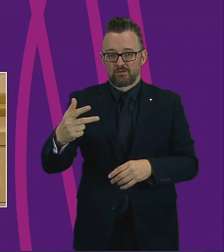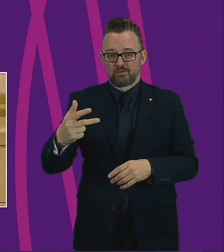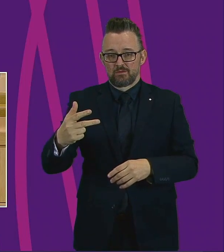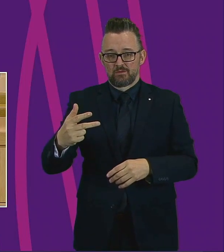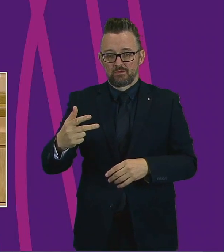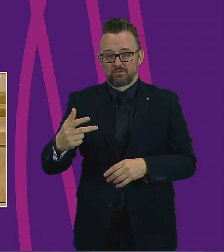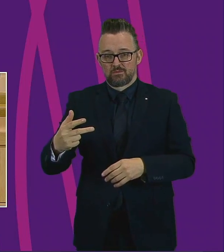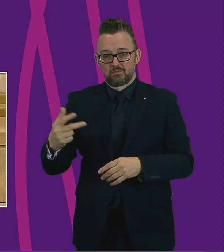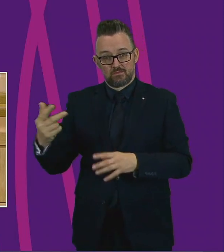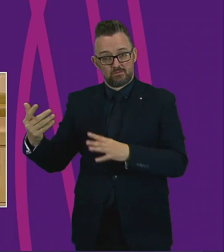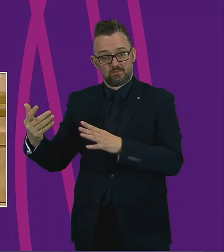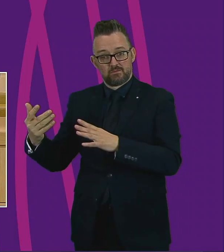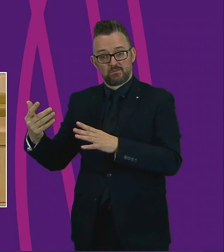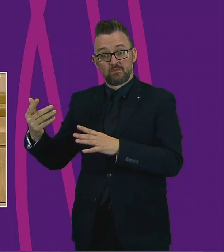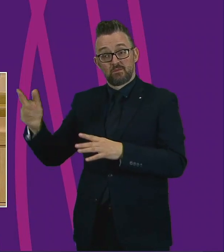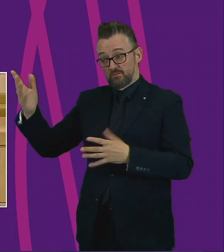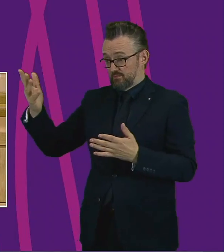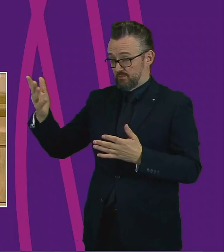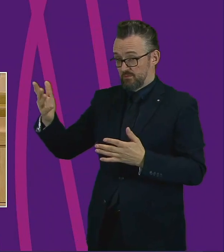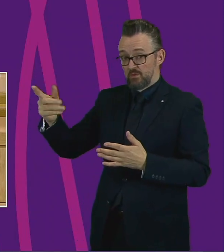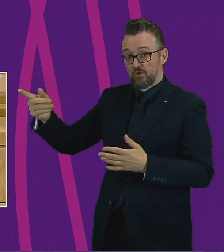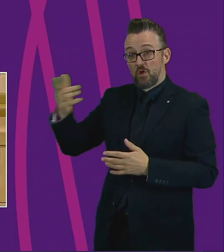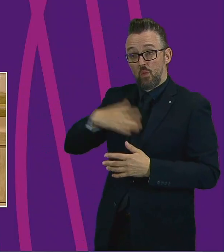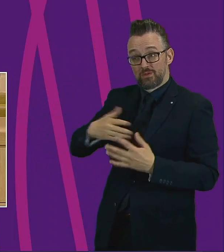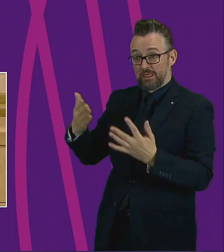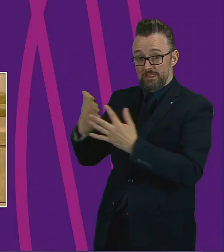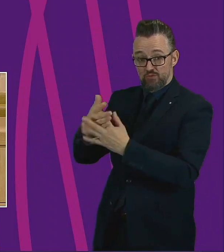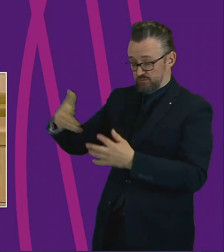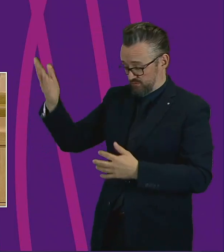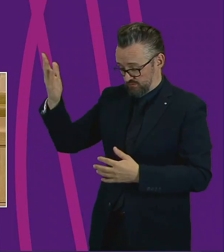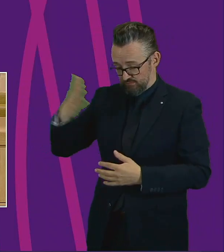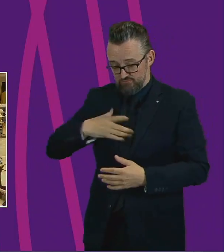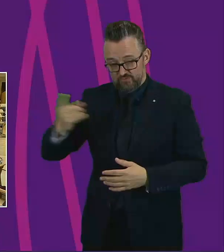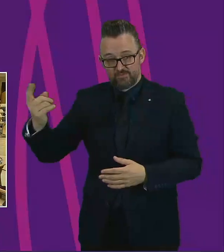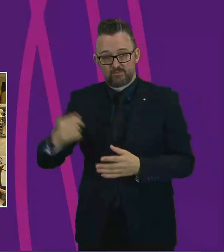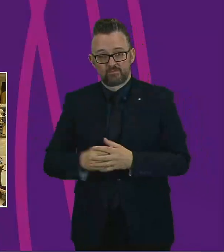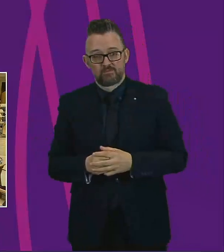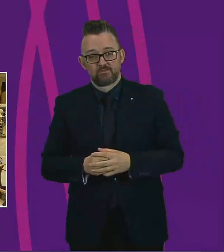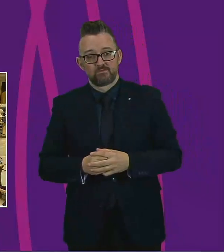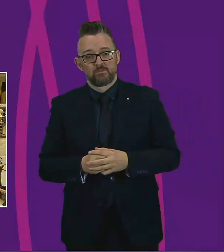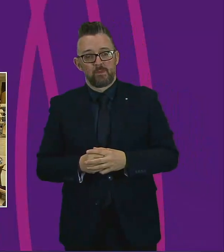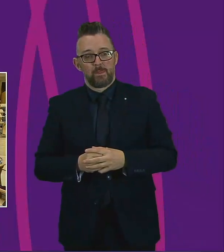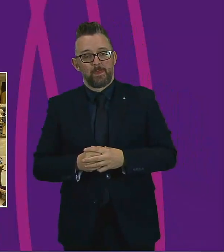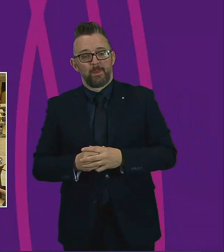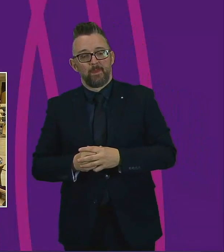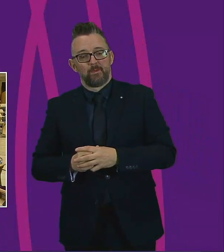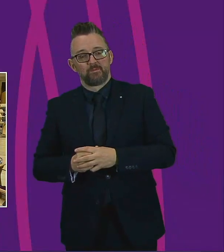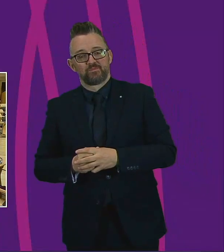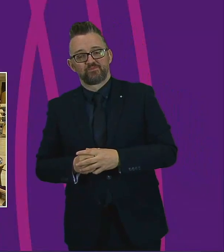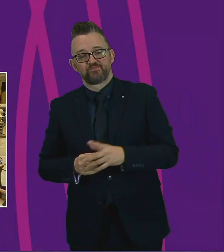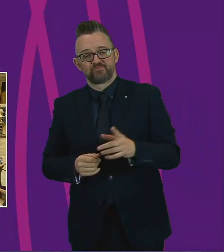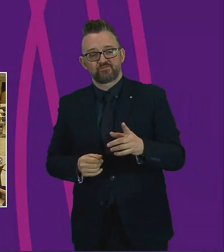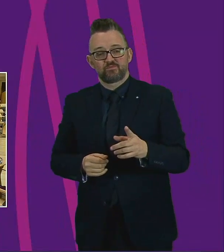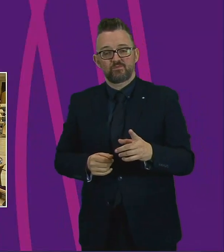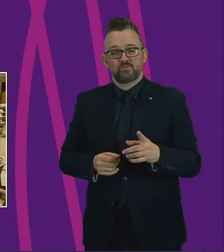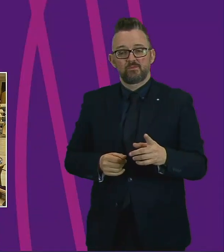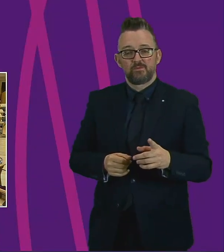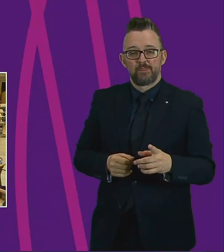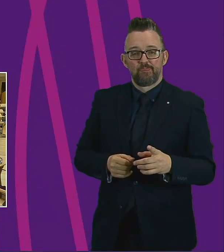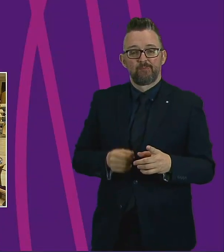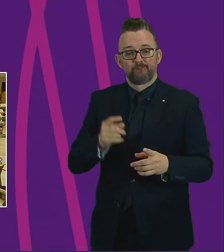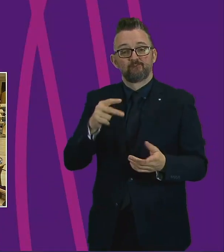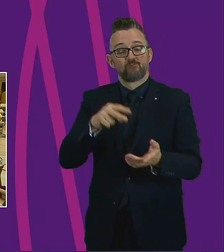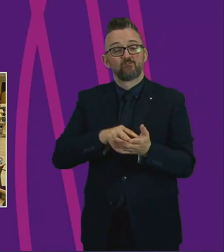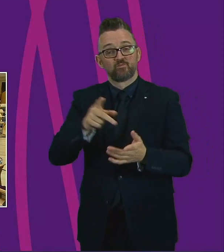Well, Mr. Lyle, if you want to make an interruption, by all means, stand up and I'll take Richard Lyle. Will the Member take an intervention?